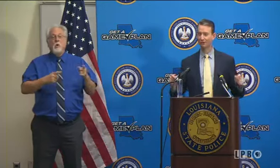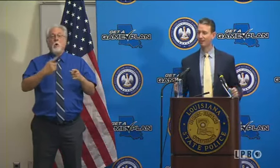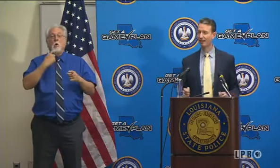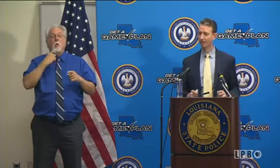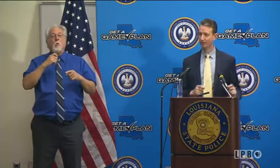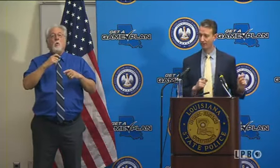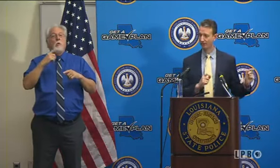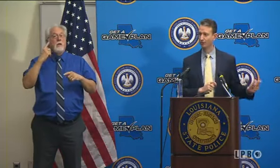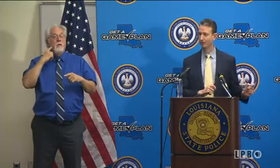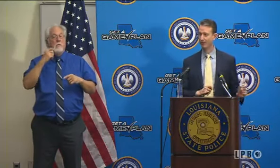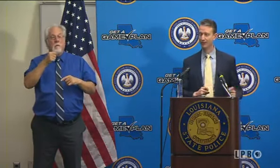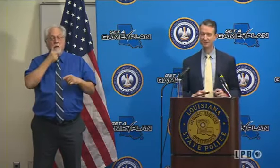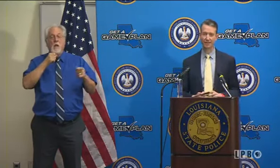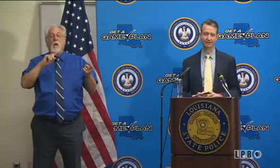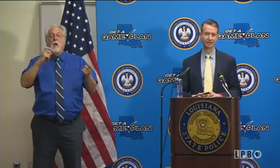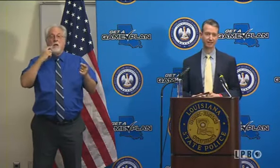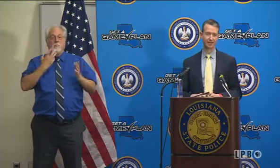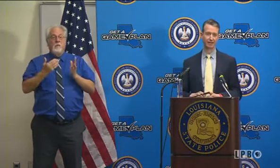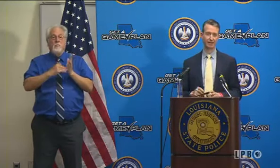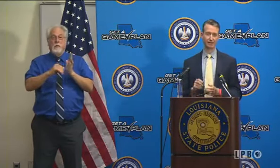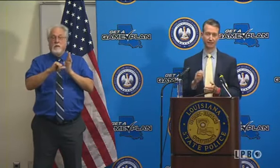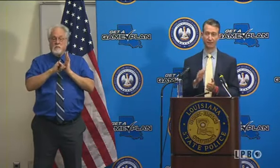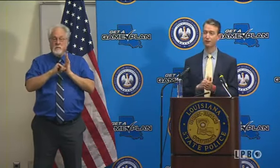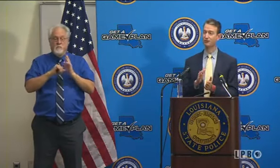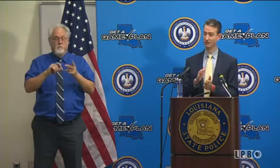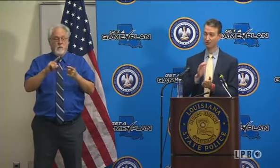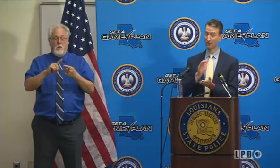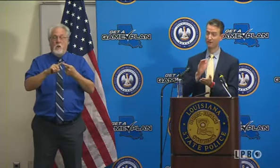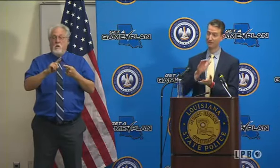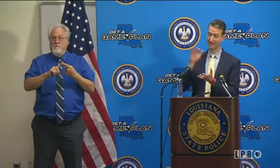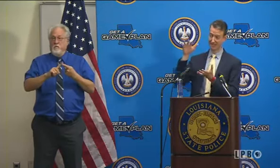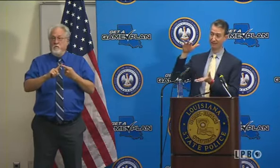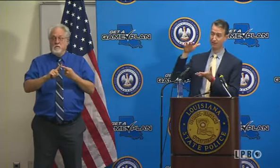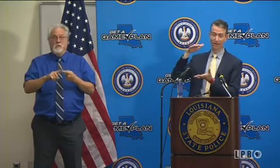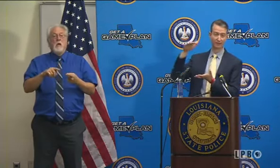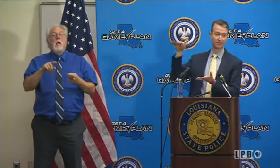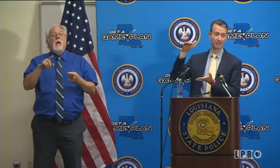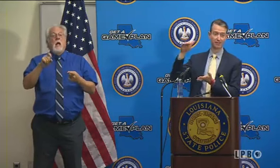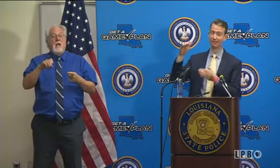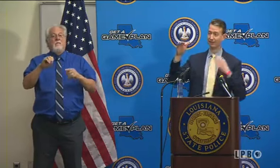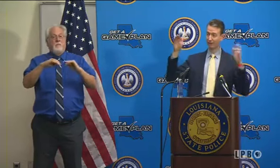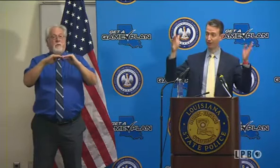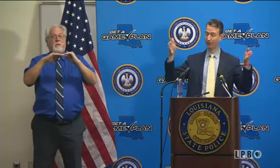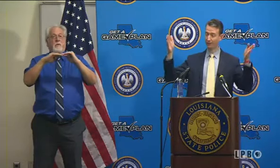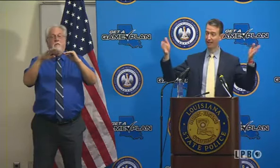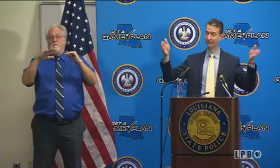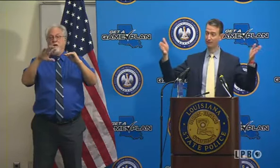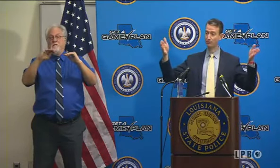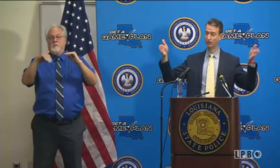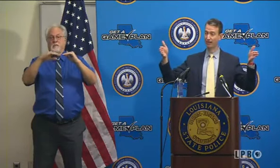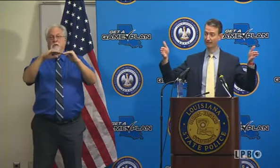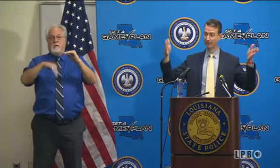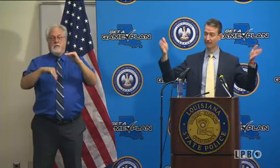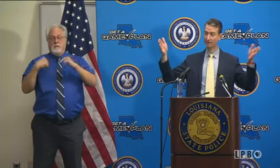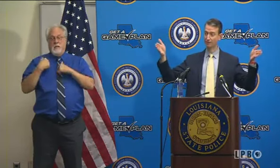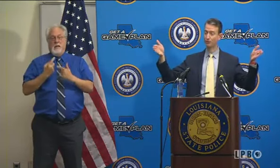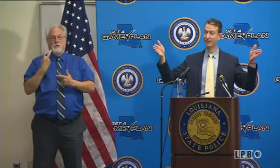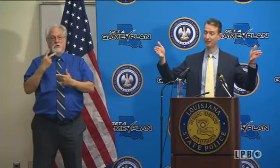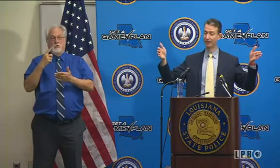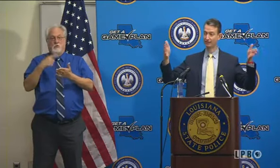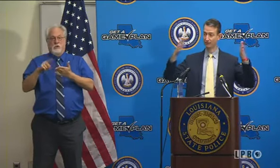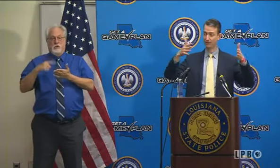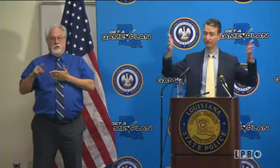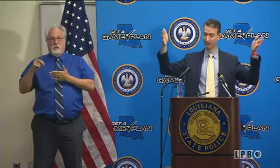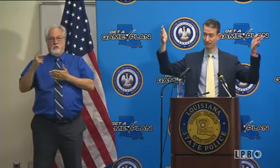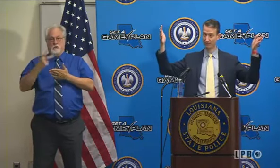who can only hear the mic, what the Governor was reemphasizing is that first is that, yes, you have to be, over the last two checks, the last two